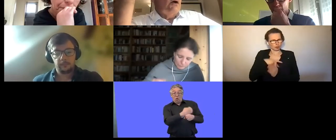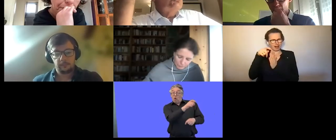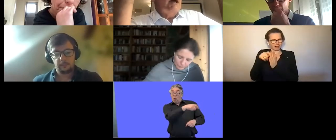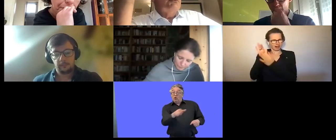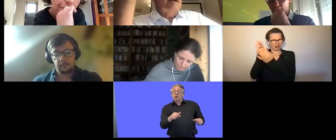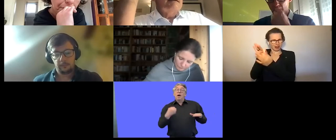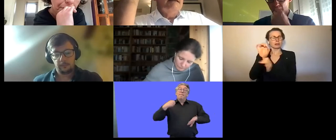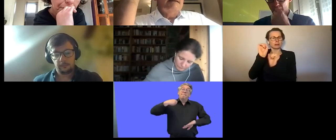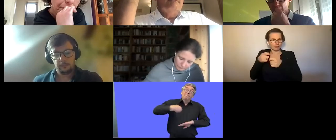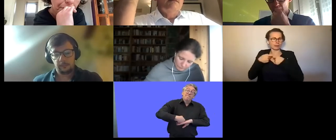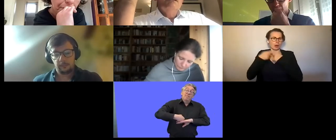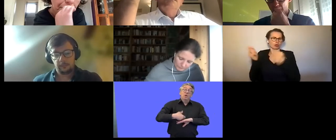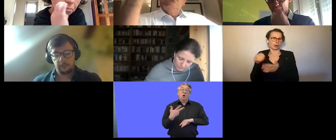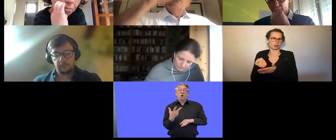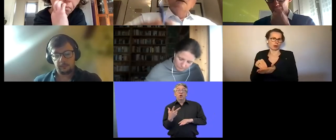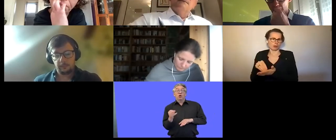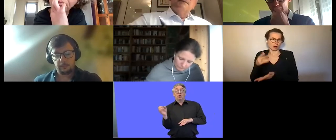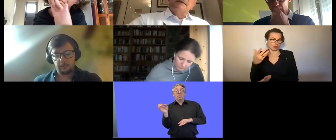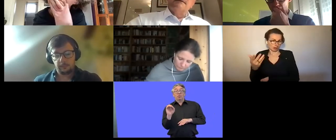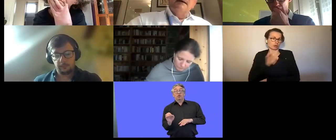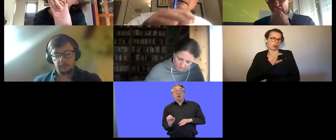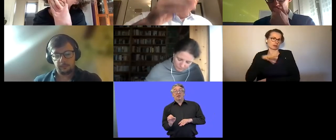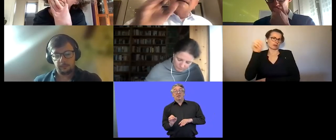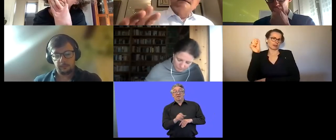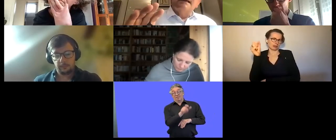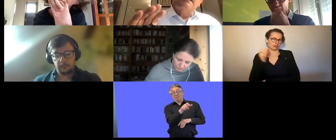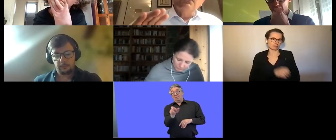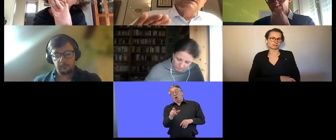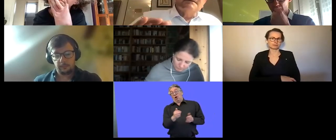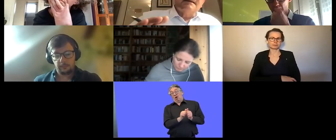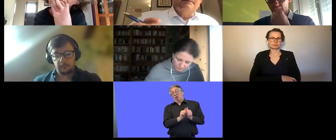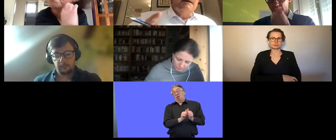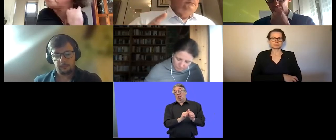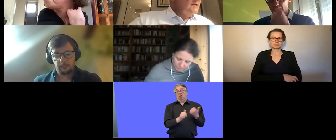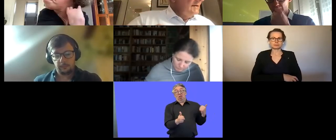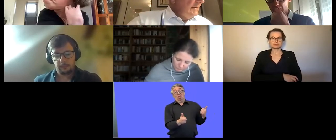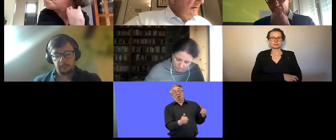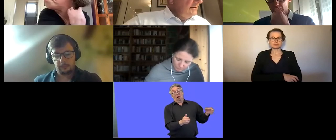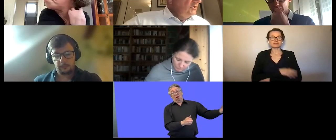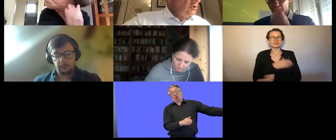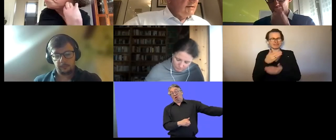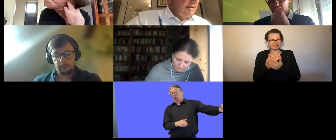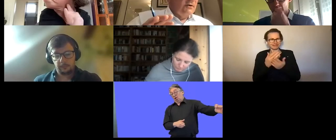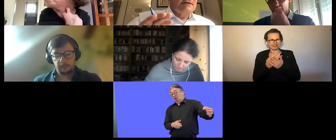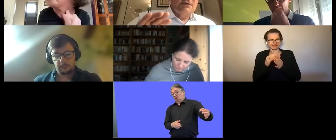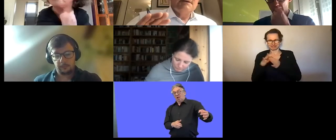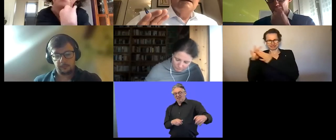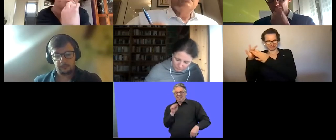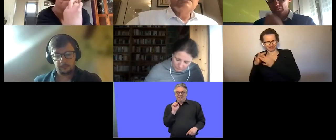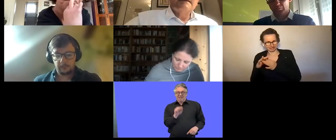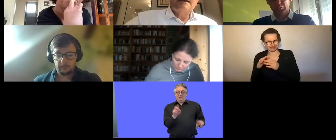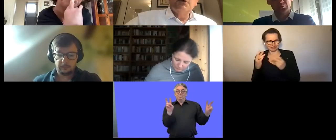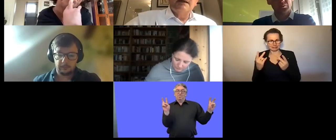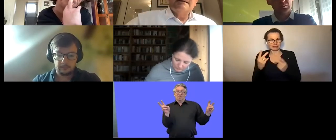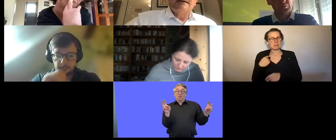a company such an enterprise can participate and win in such a public tender this is a very huge